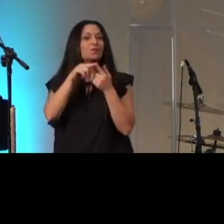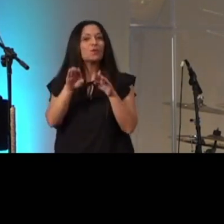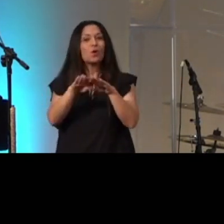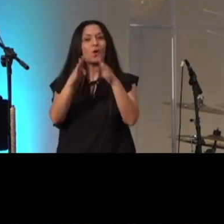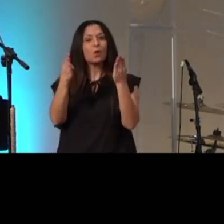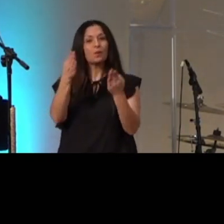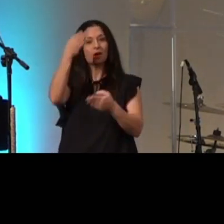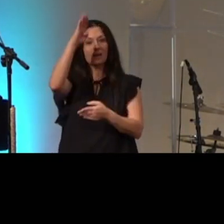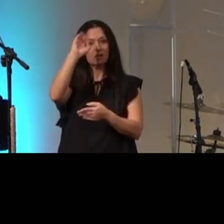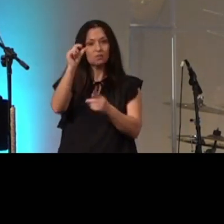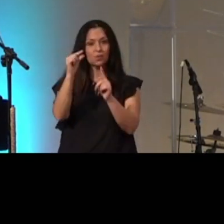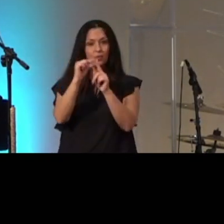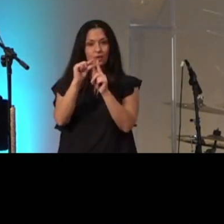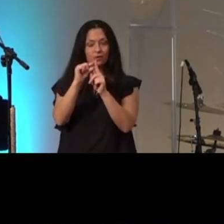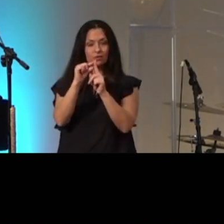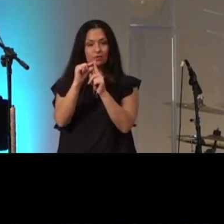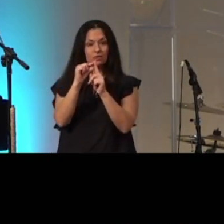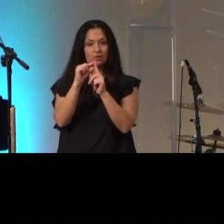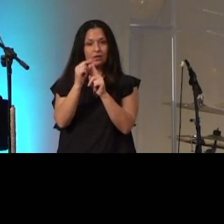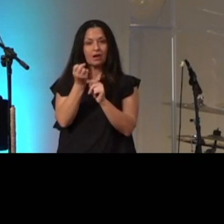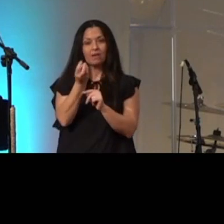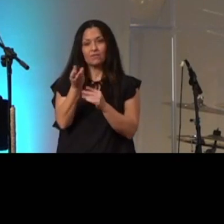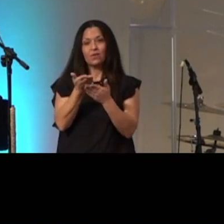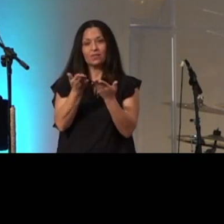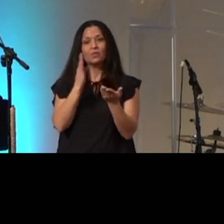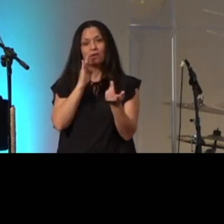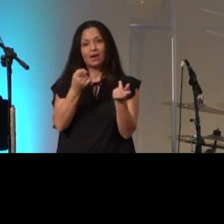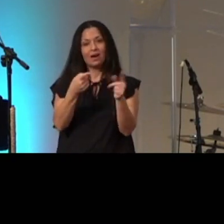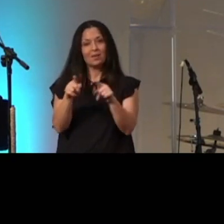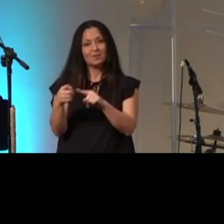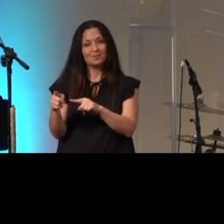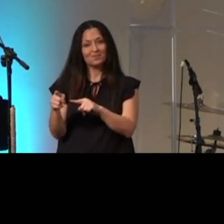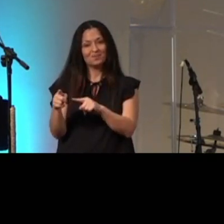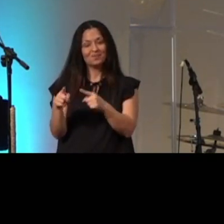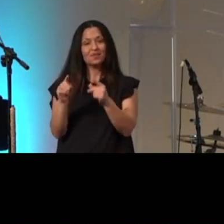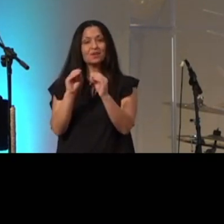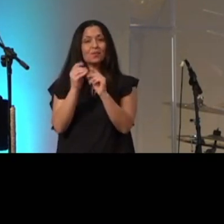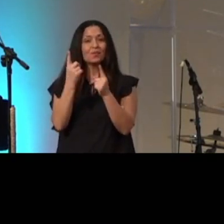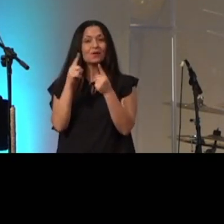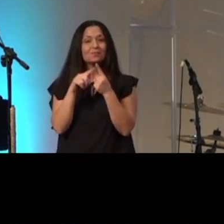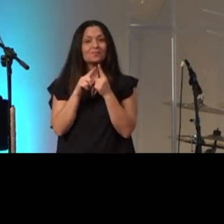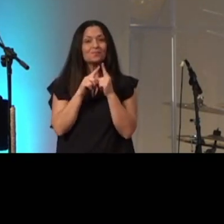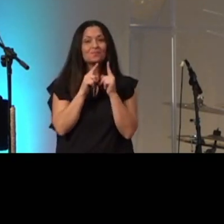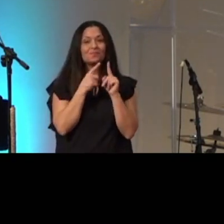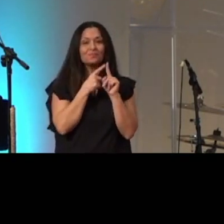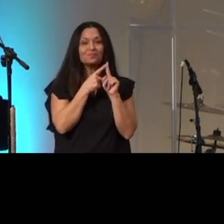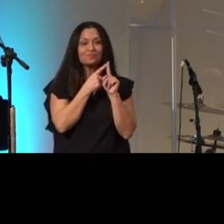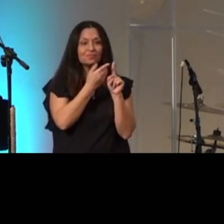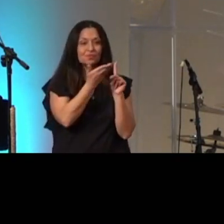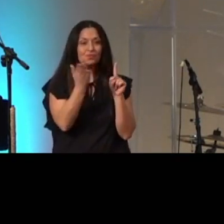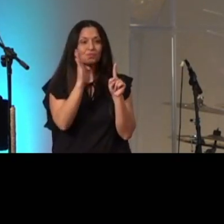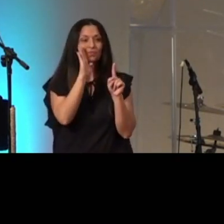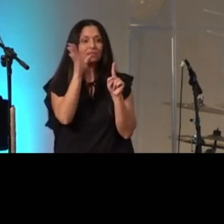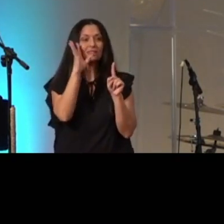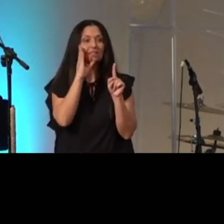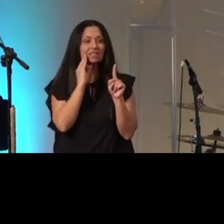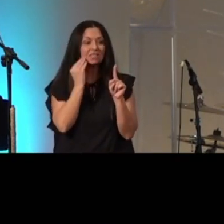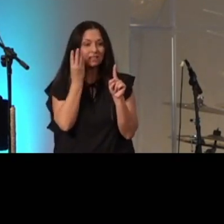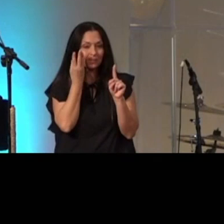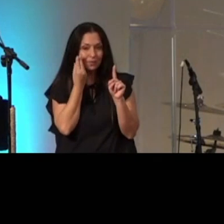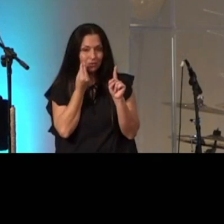God's word a couple of things happen number one you will experience